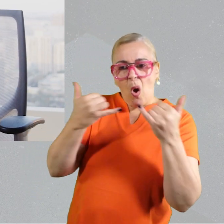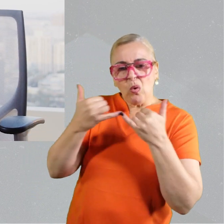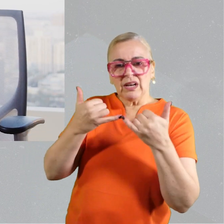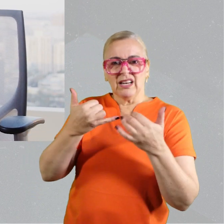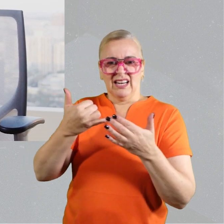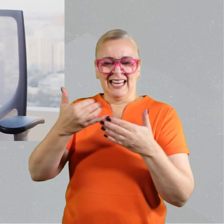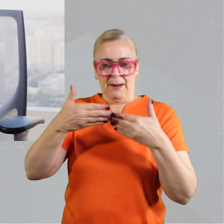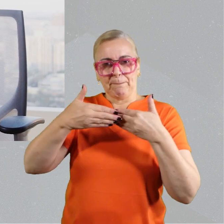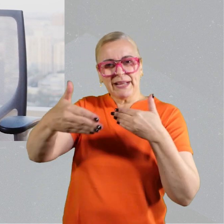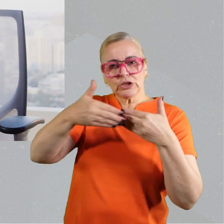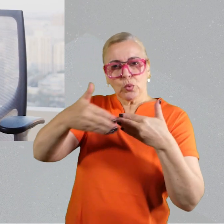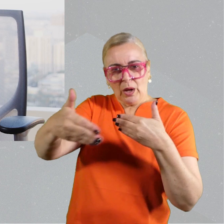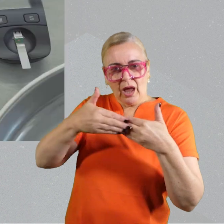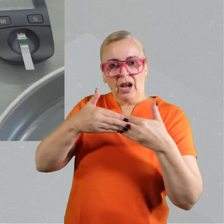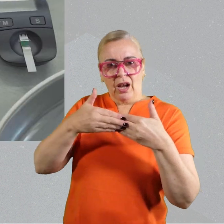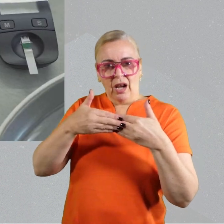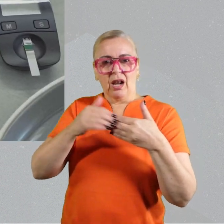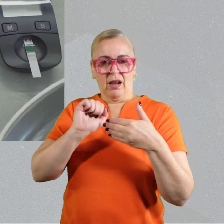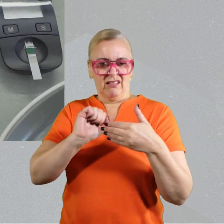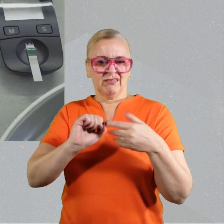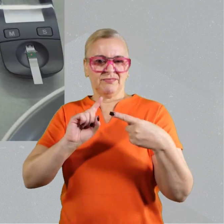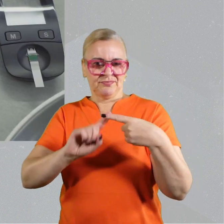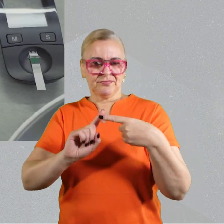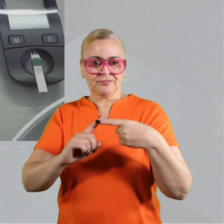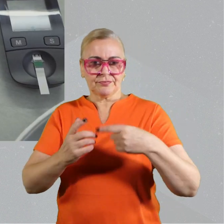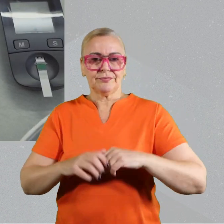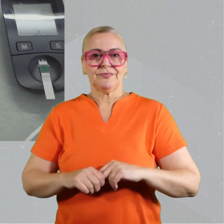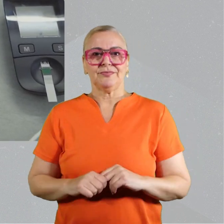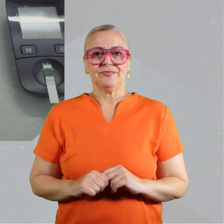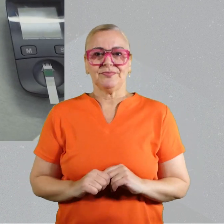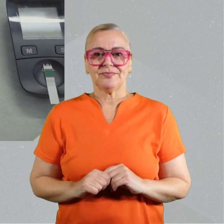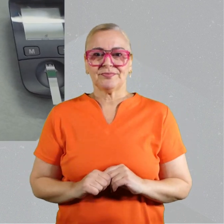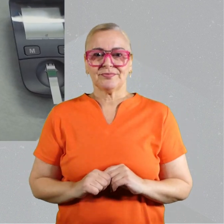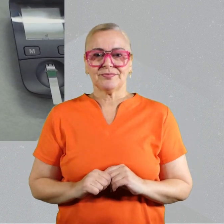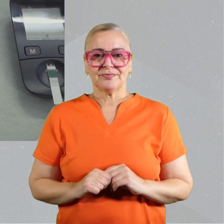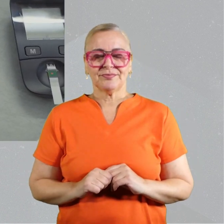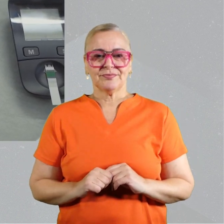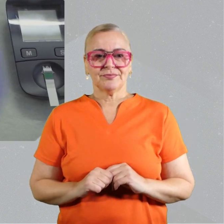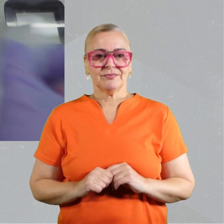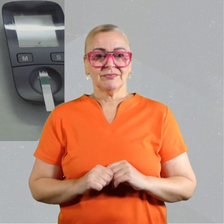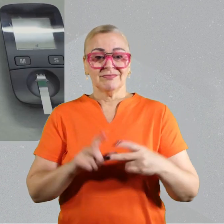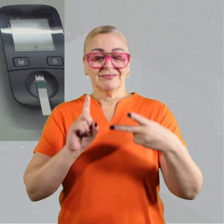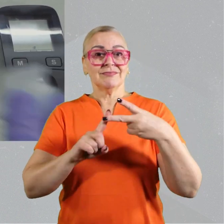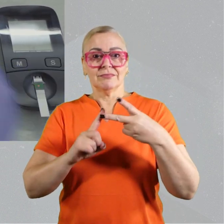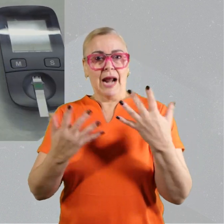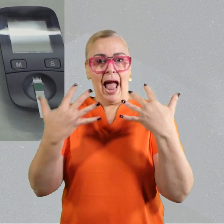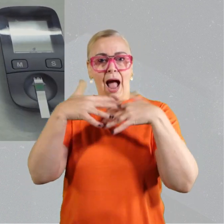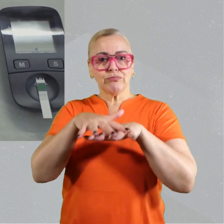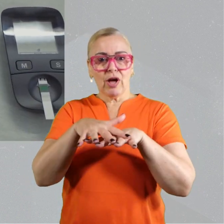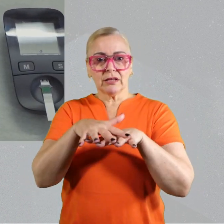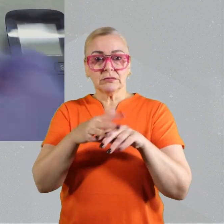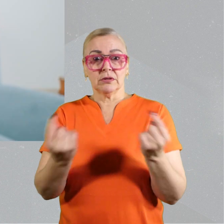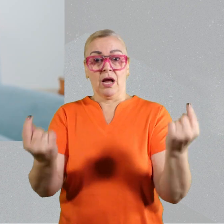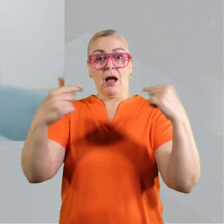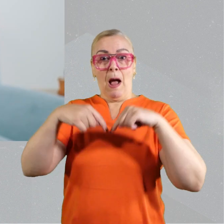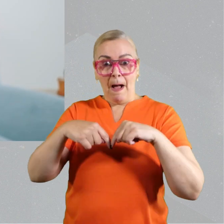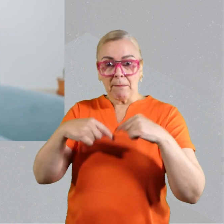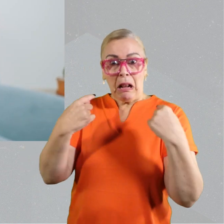eligible. They come to site for their measurements and they get some phone calls in between. Second arm is a hybrid arm where they come to